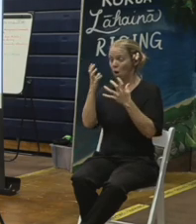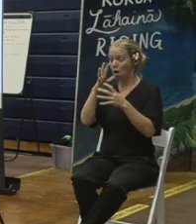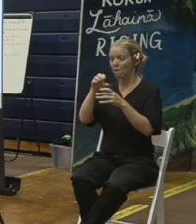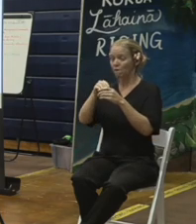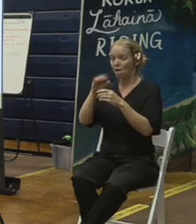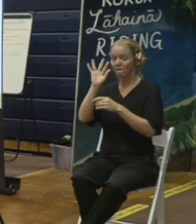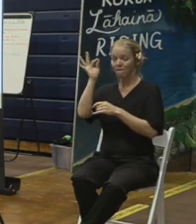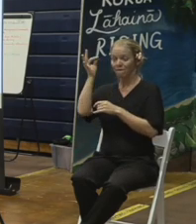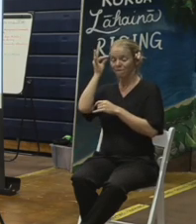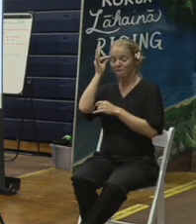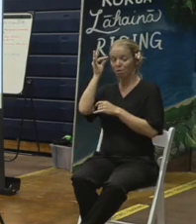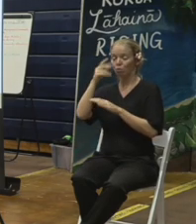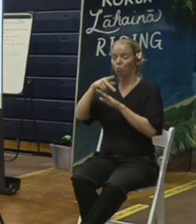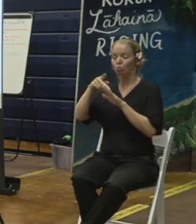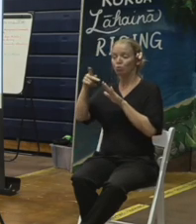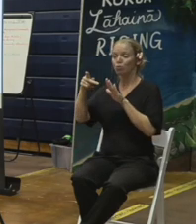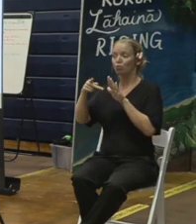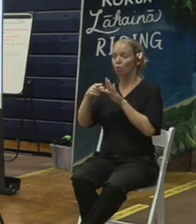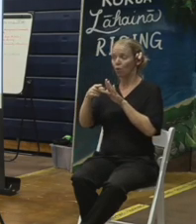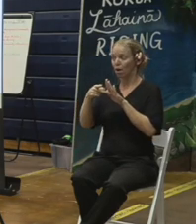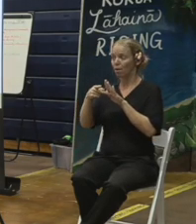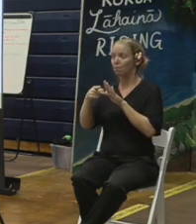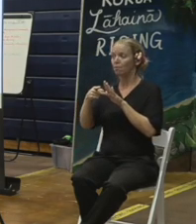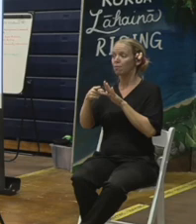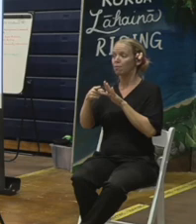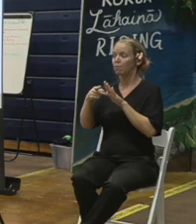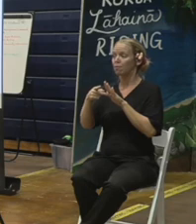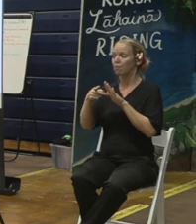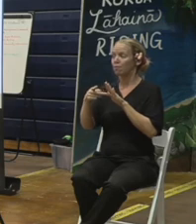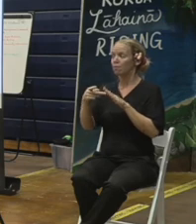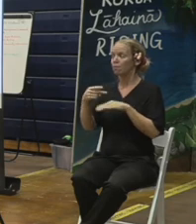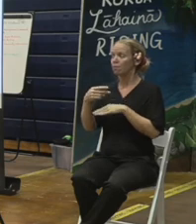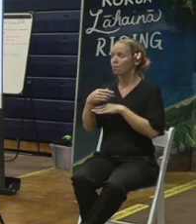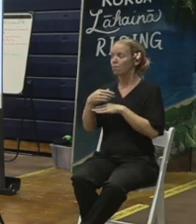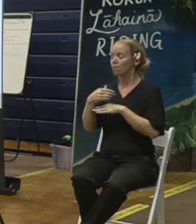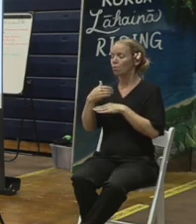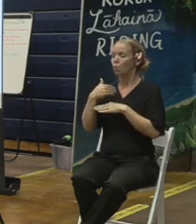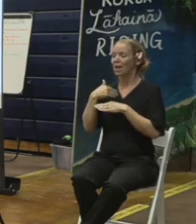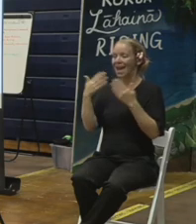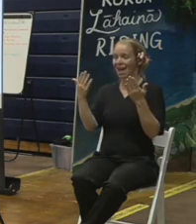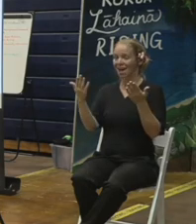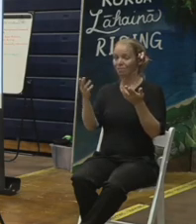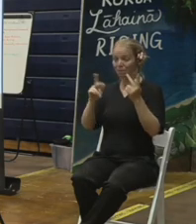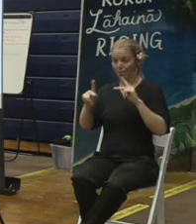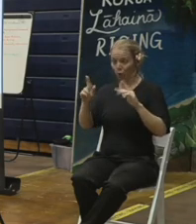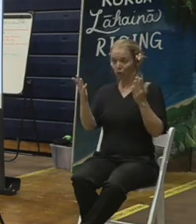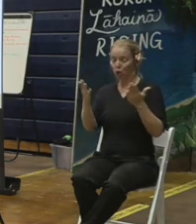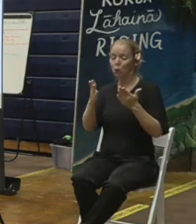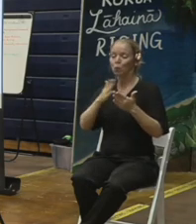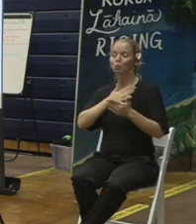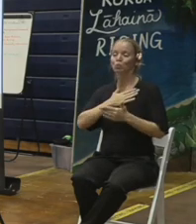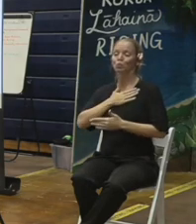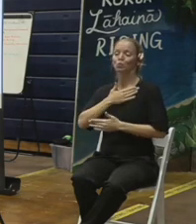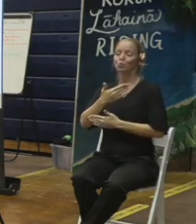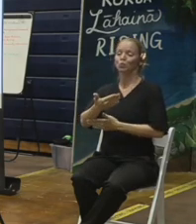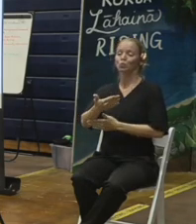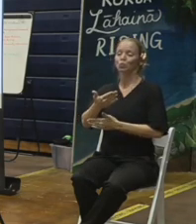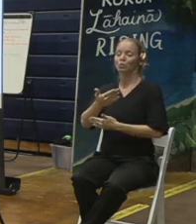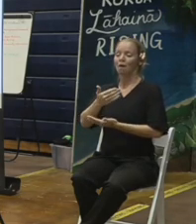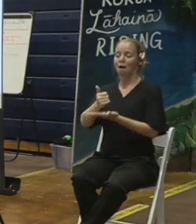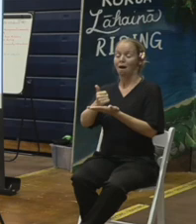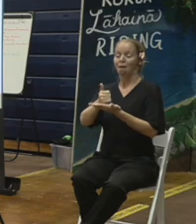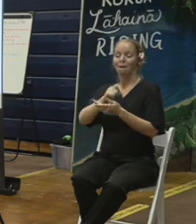Certainly, we have a team and many teams that are here every day that are available to answer any